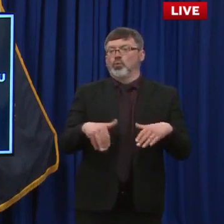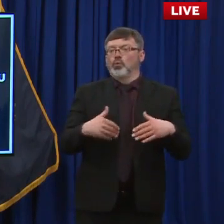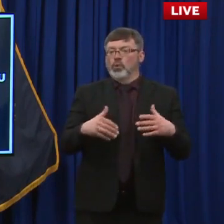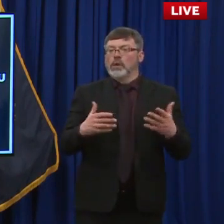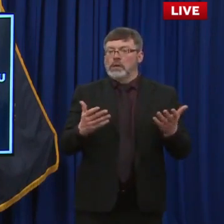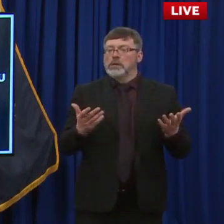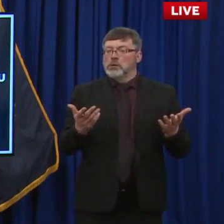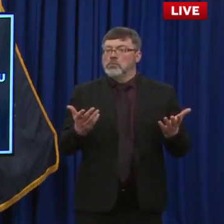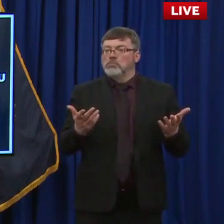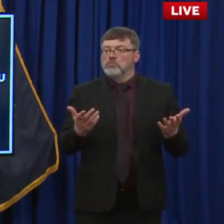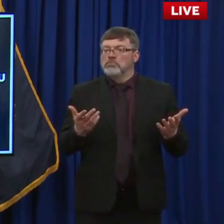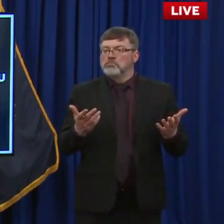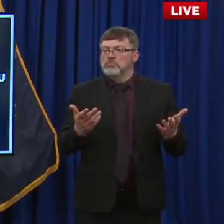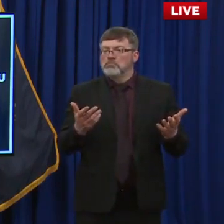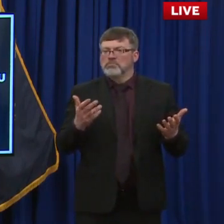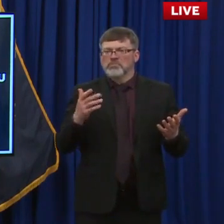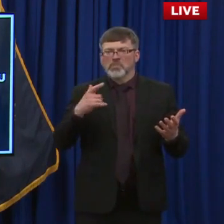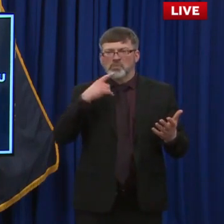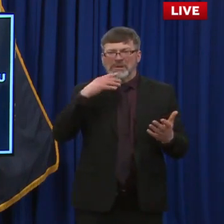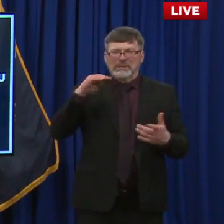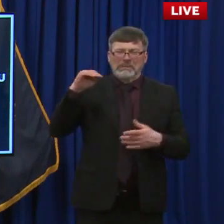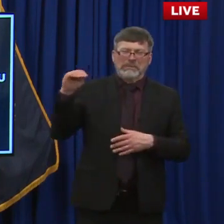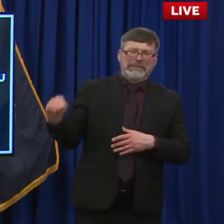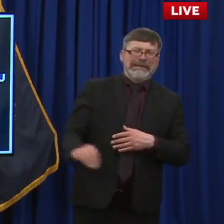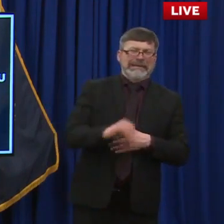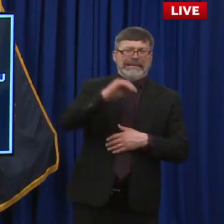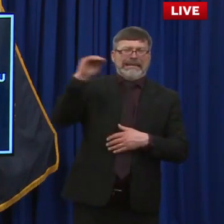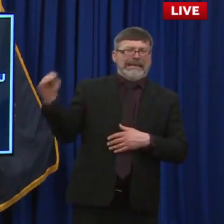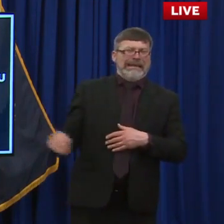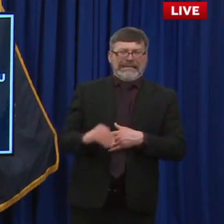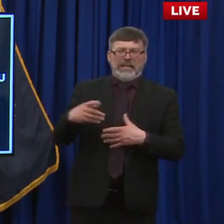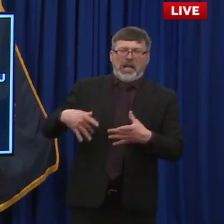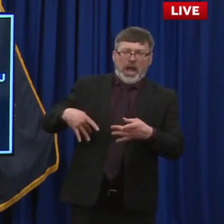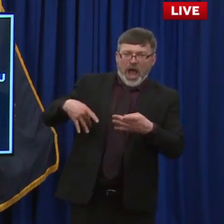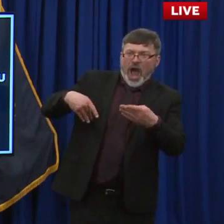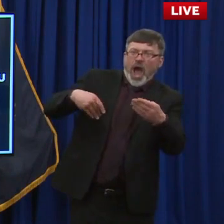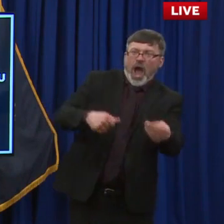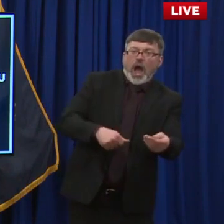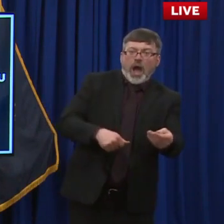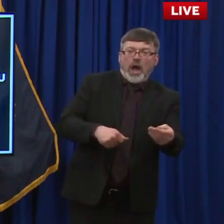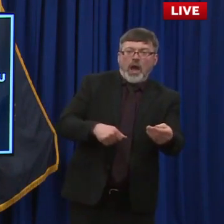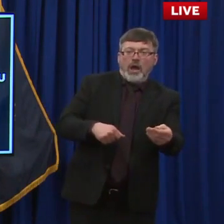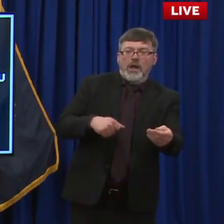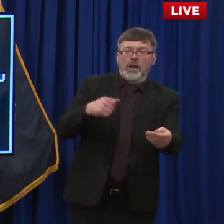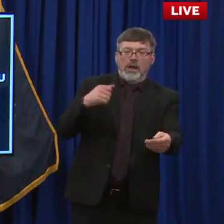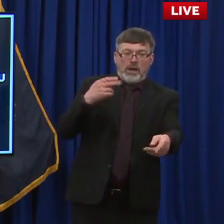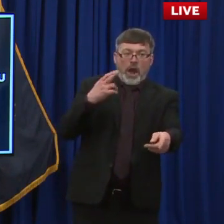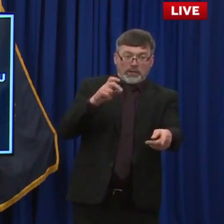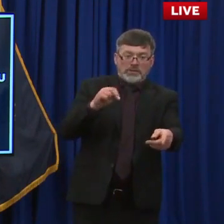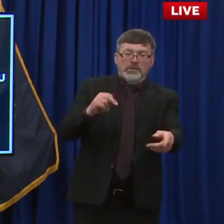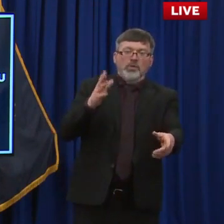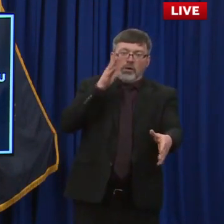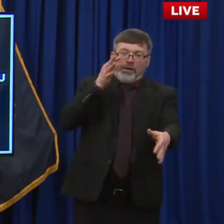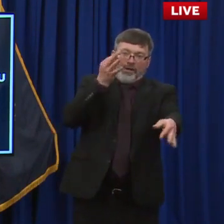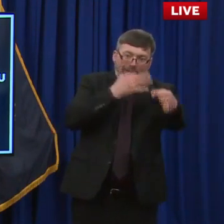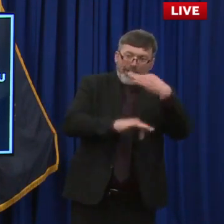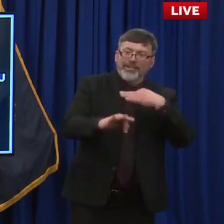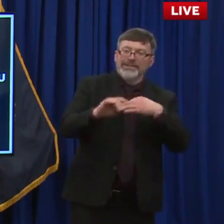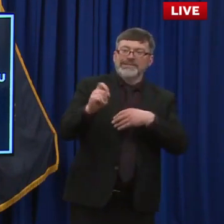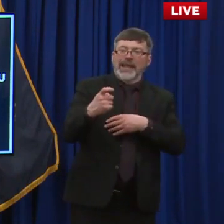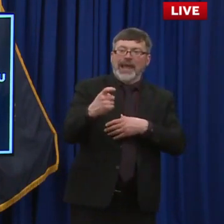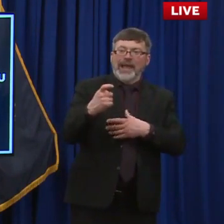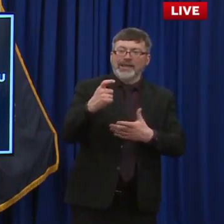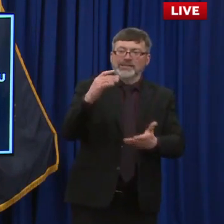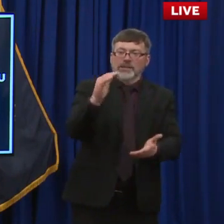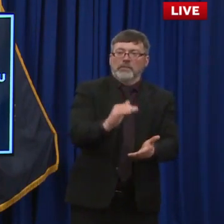it puts millions of dollars just into the town of Hudson from a tax based opportunity, which effectively lowers could lower that